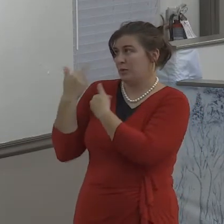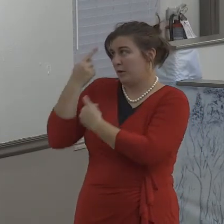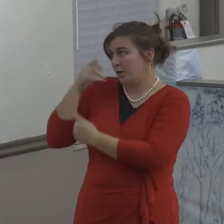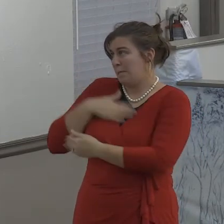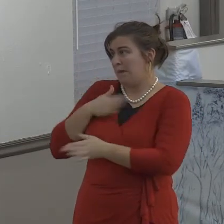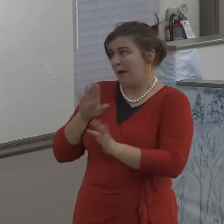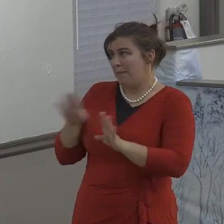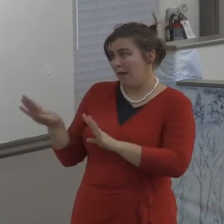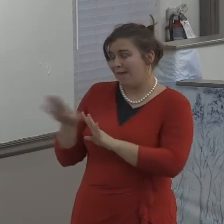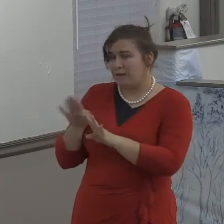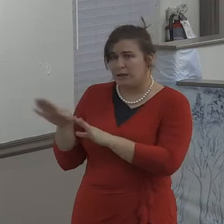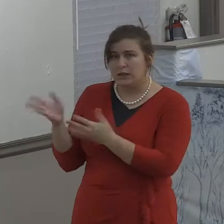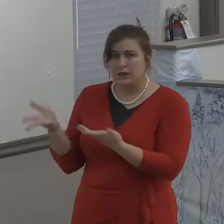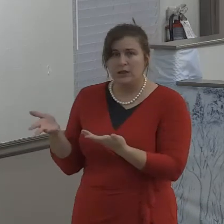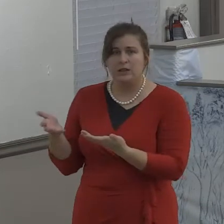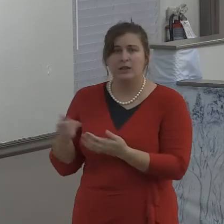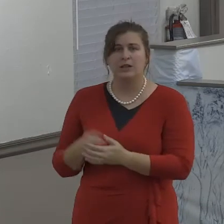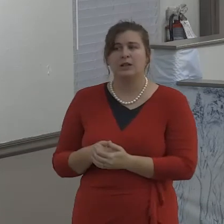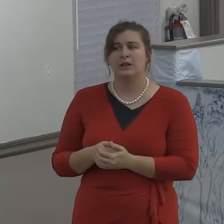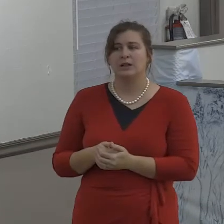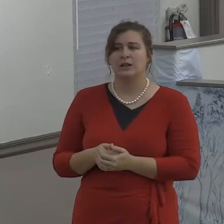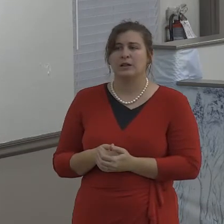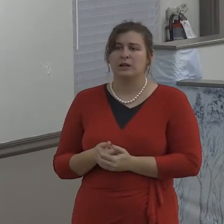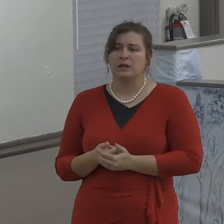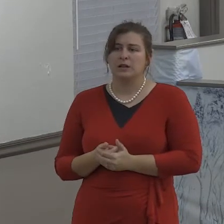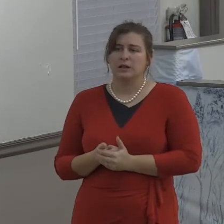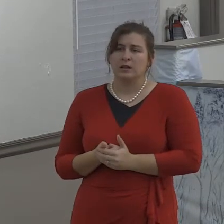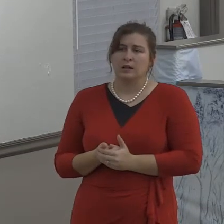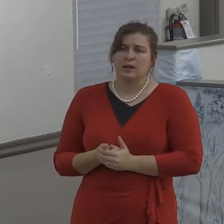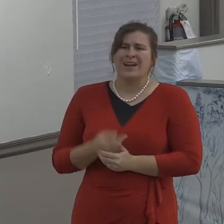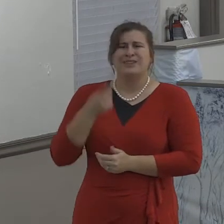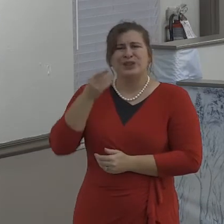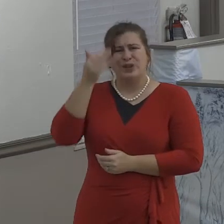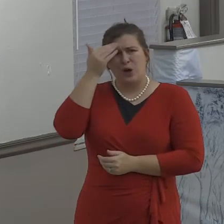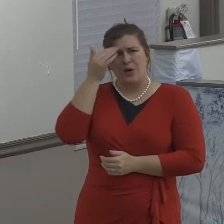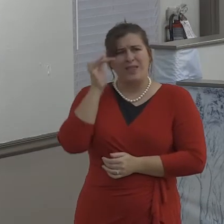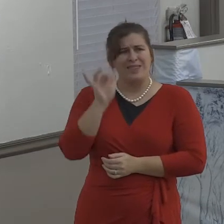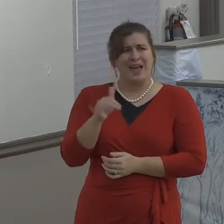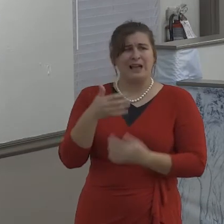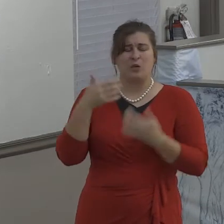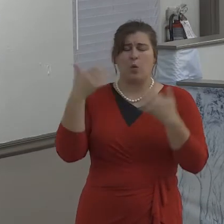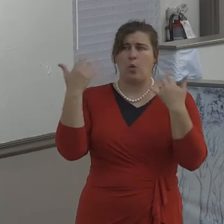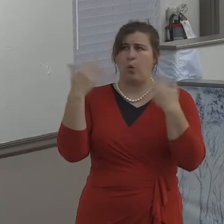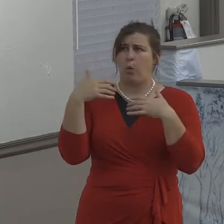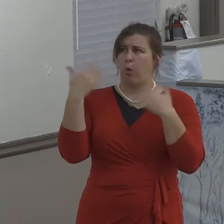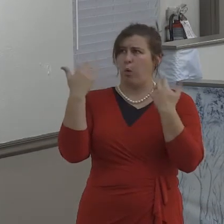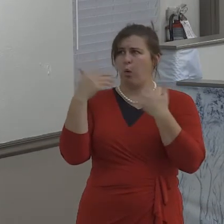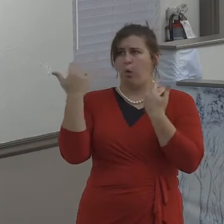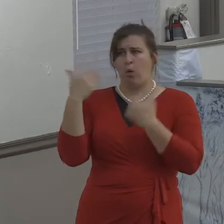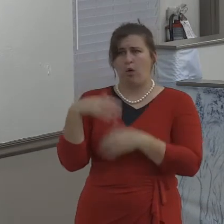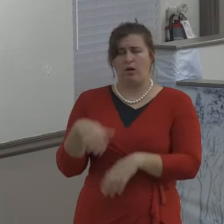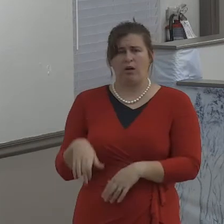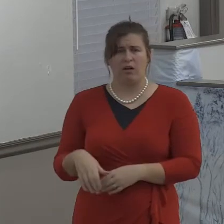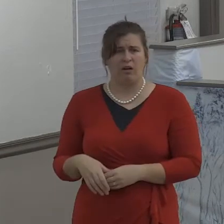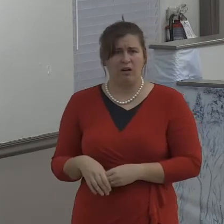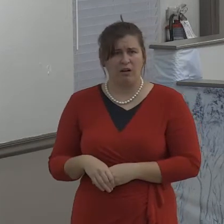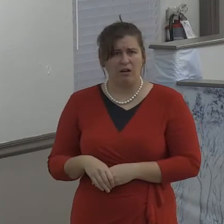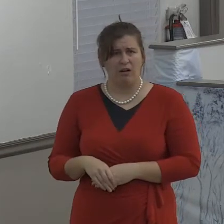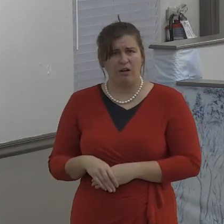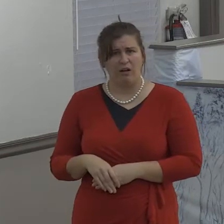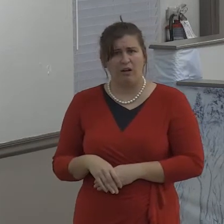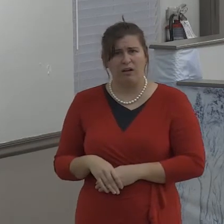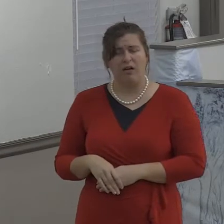Jesus, because I know that Jesus loves me. But I also know that he's a fair